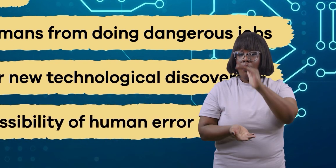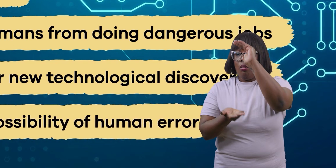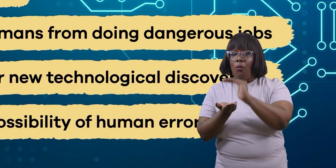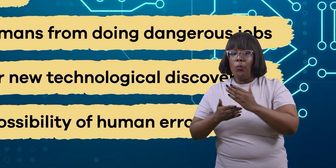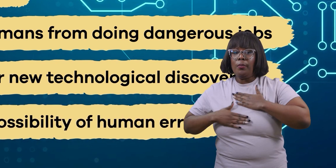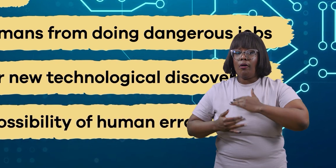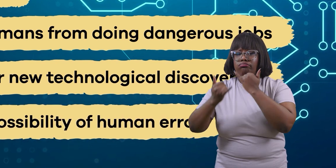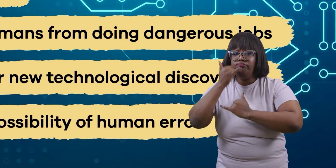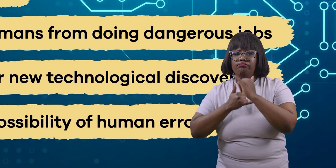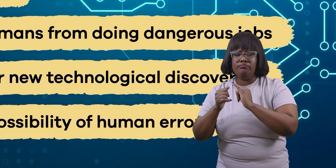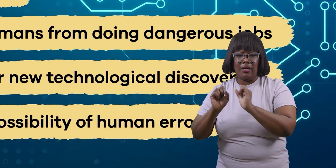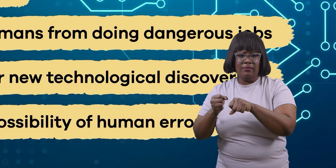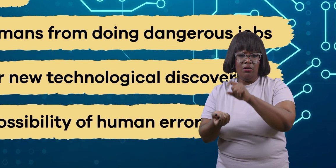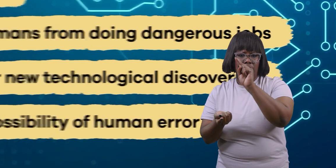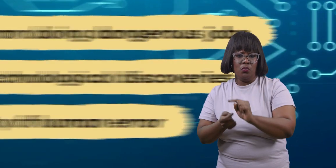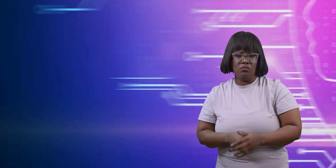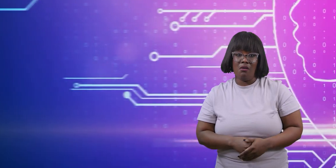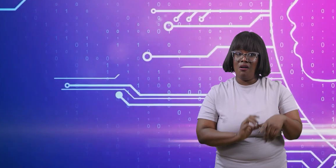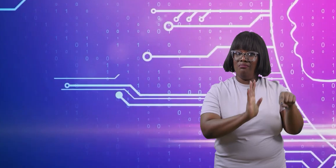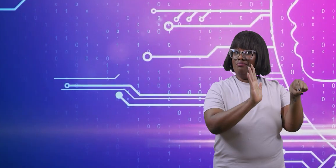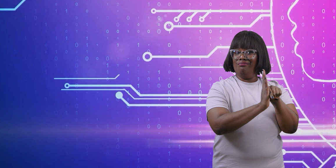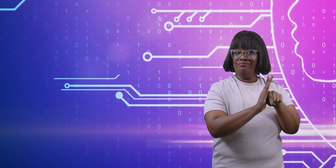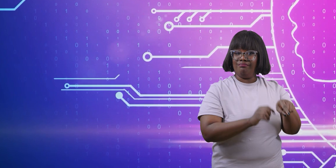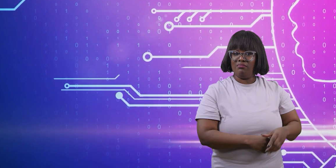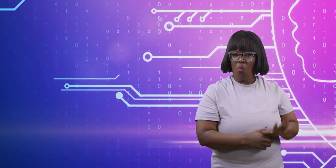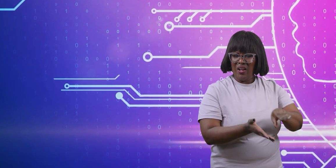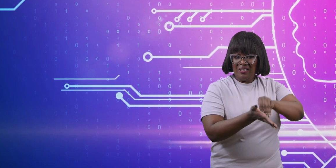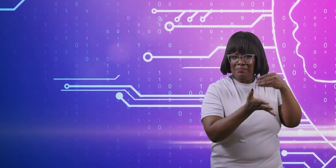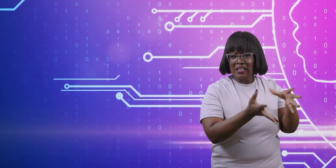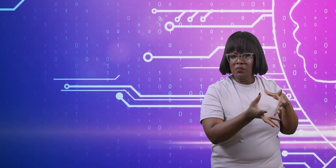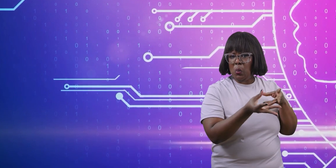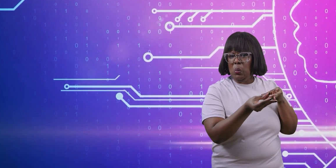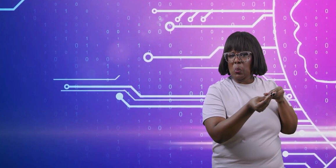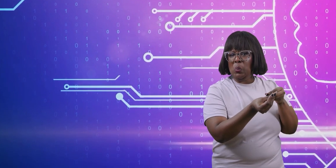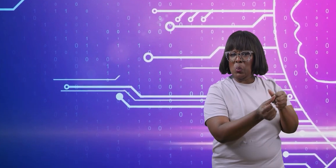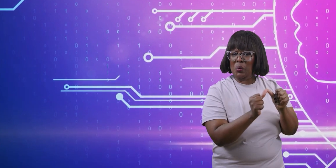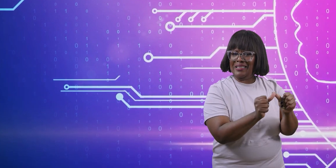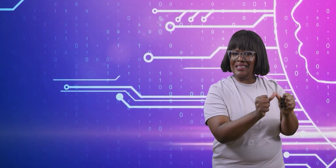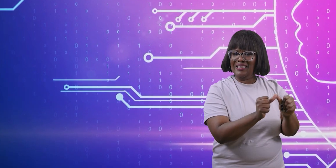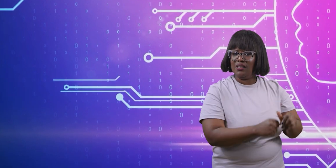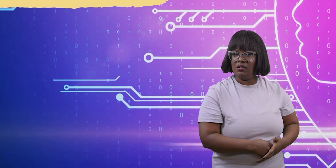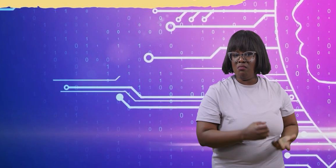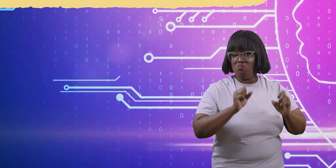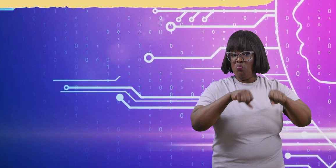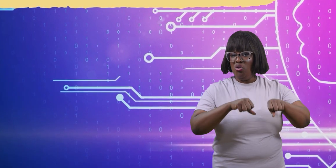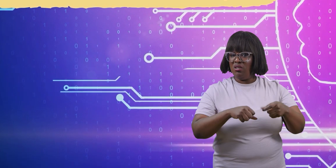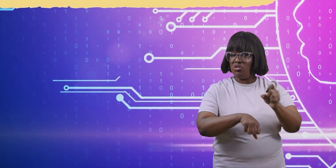Lowers possibility of human error Cons Very expensive to execute Potential loss